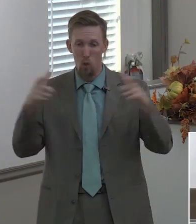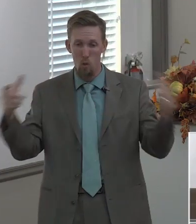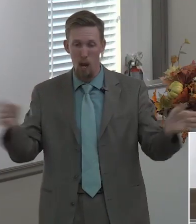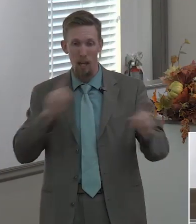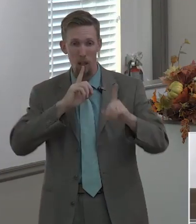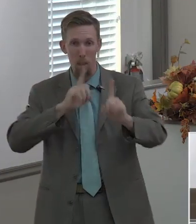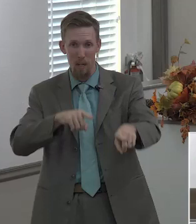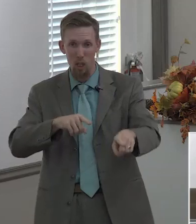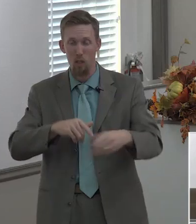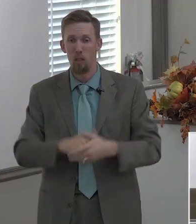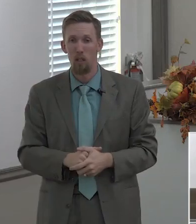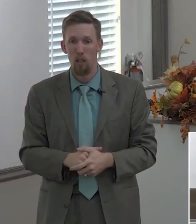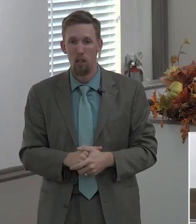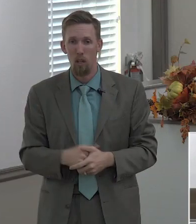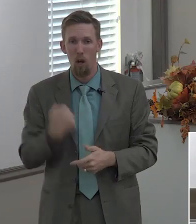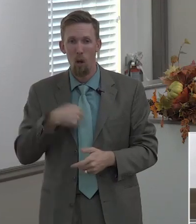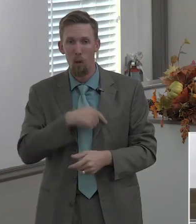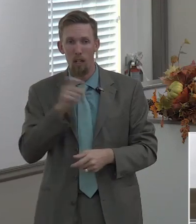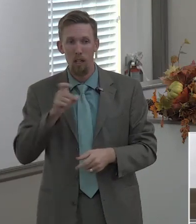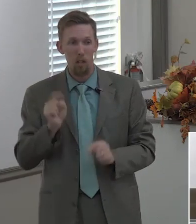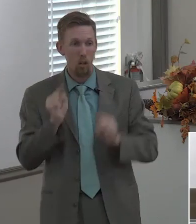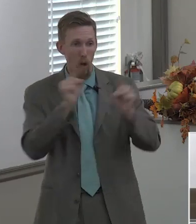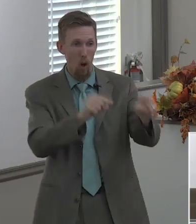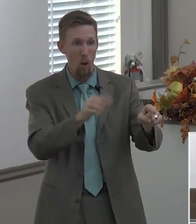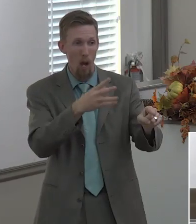you see you go out and you win them to christ